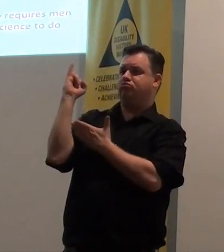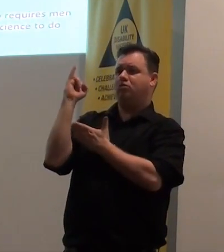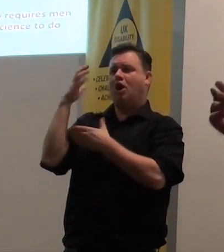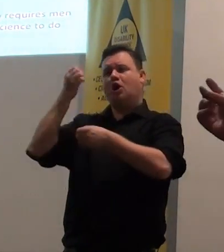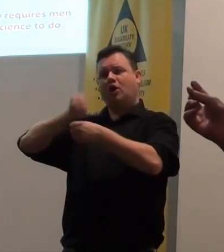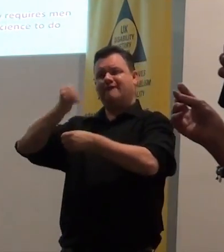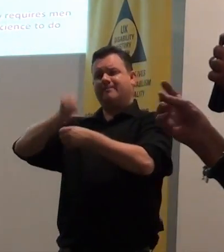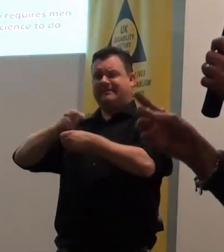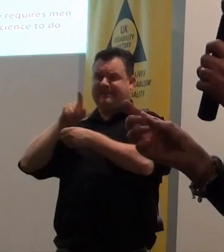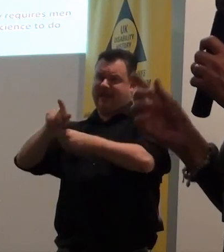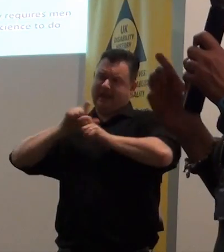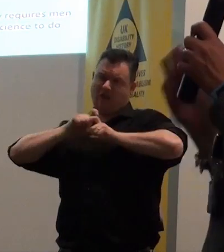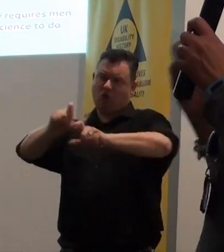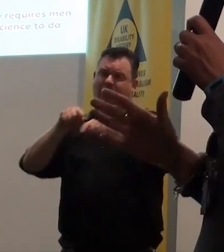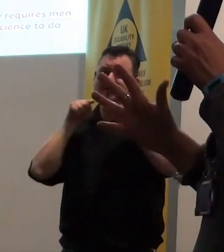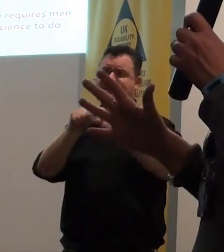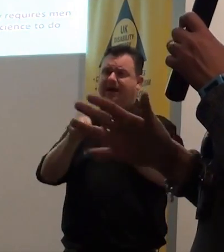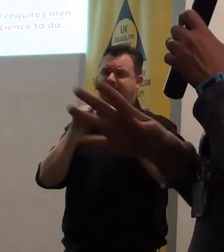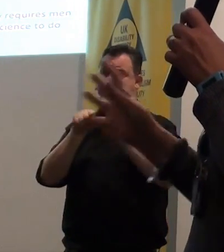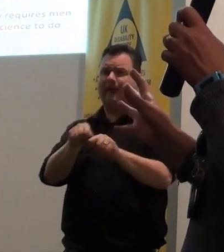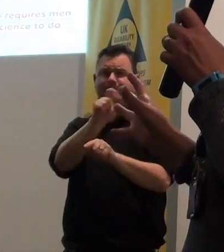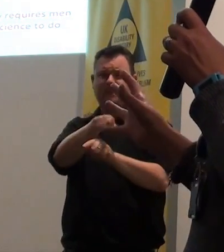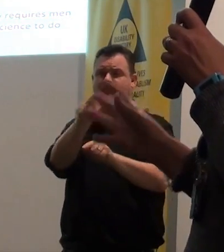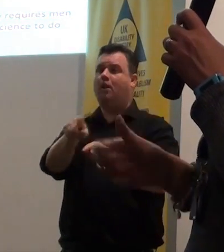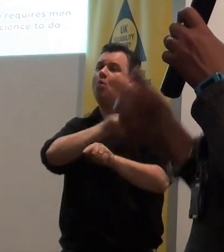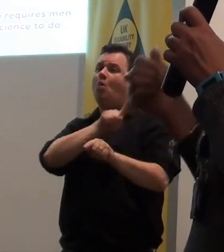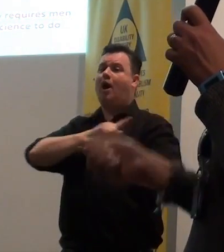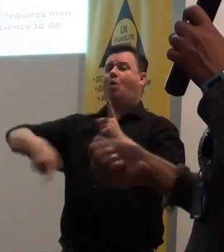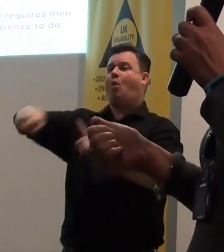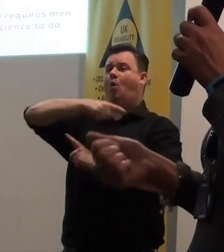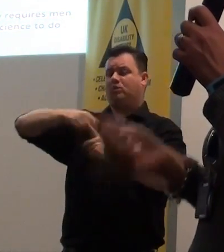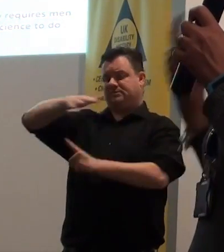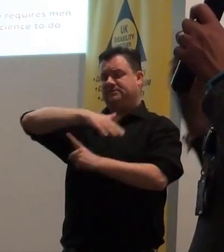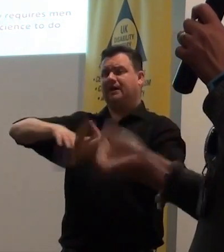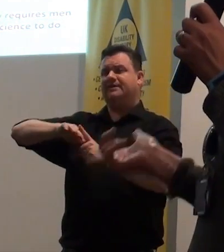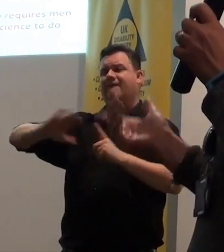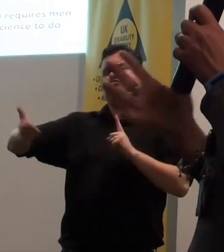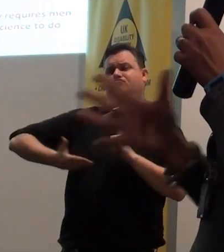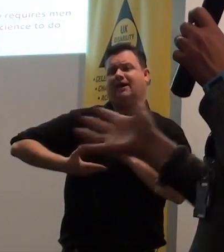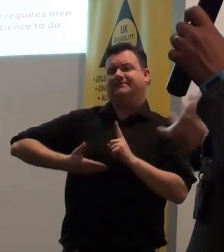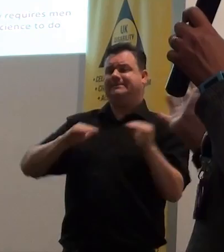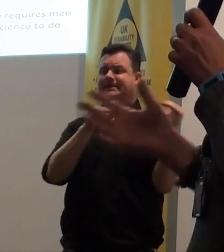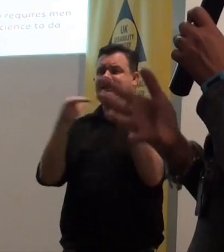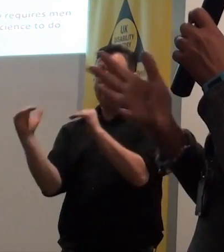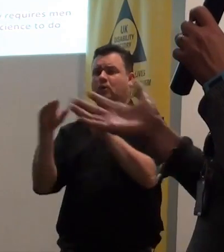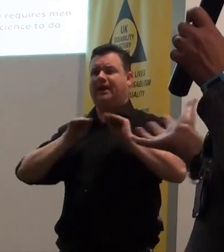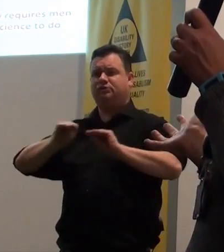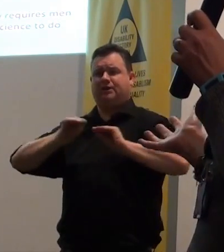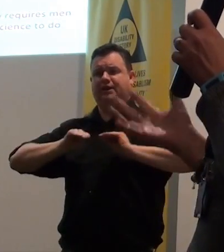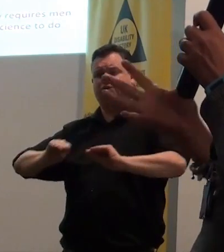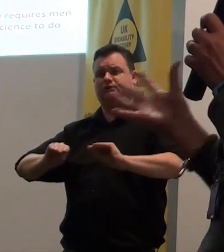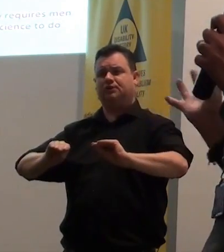continues to attack people. Because everybody in our society is entitled to an equal education,